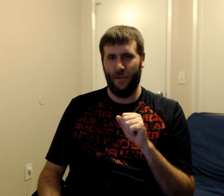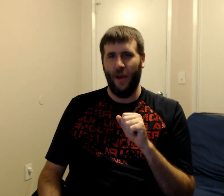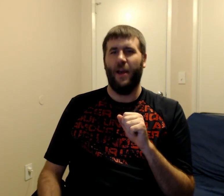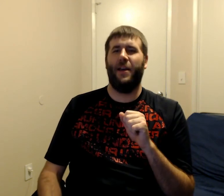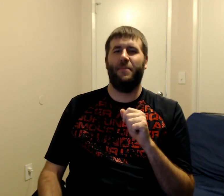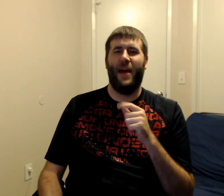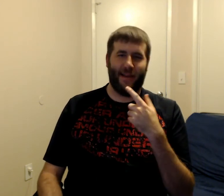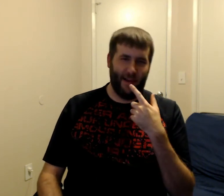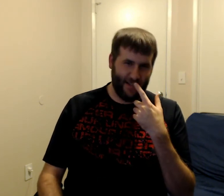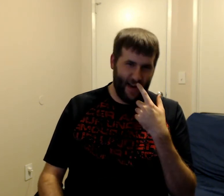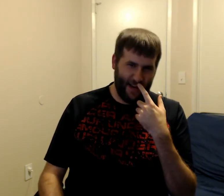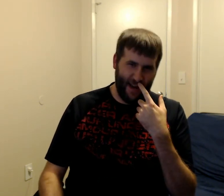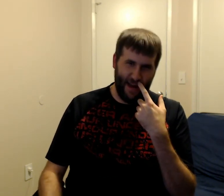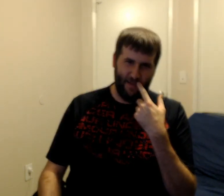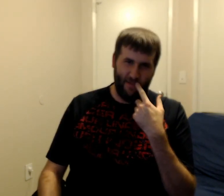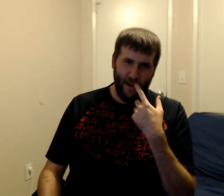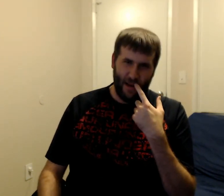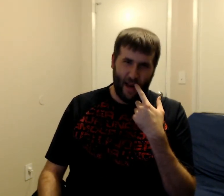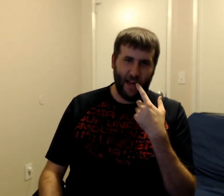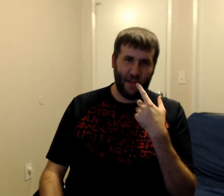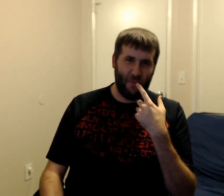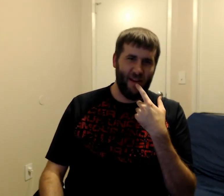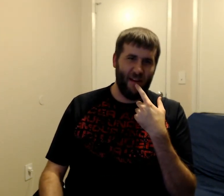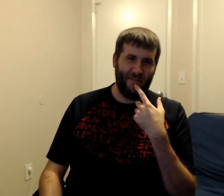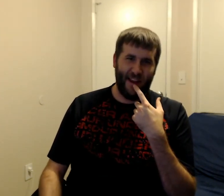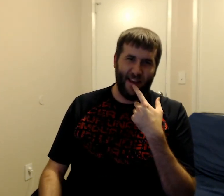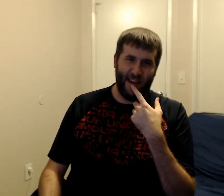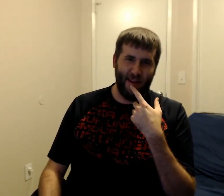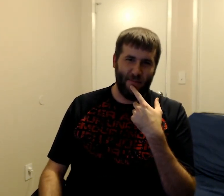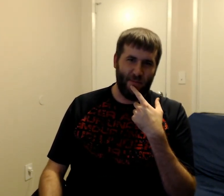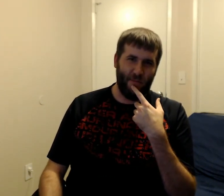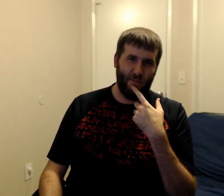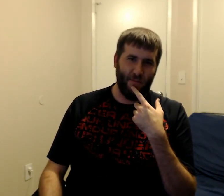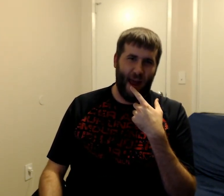And Matt kicks out again! guess they're playing off that he hit Matt.